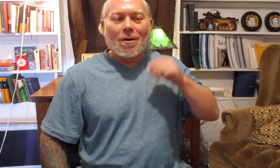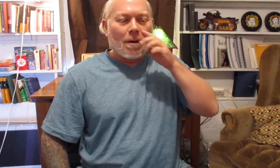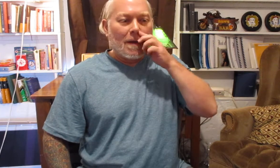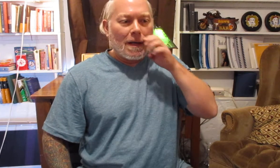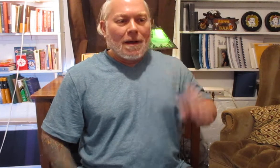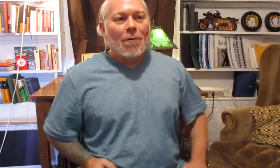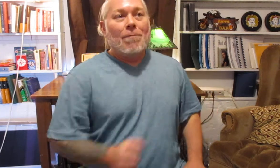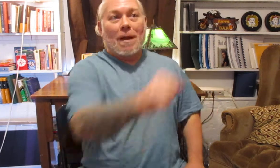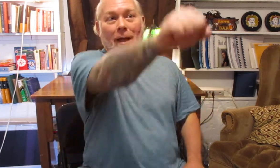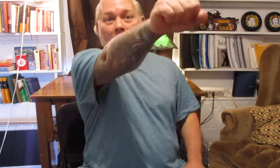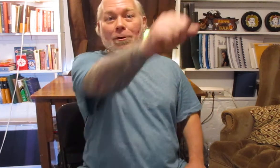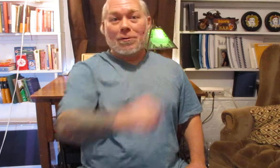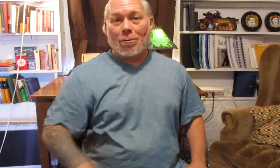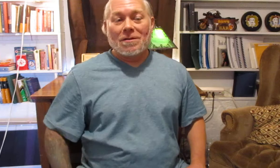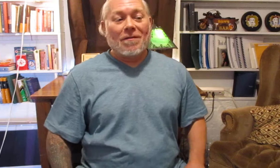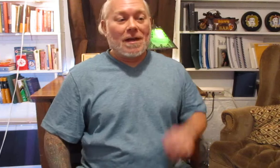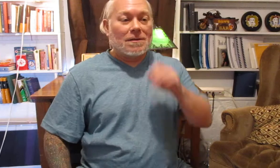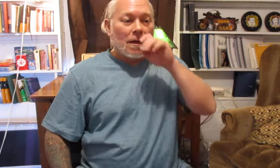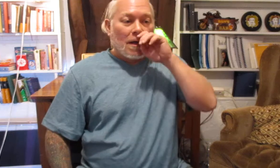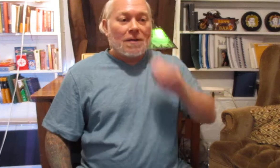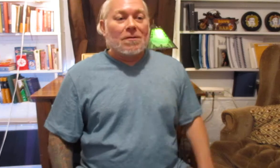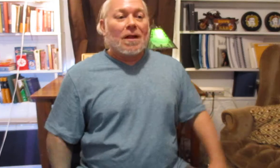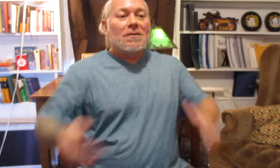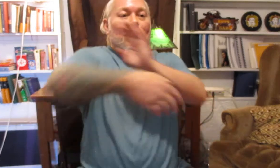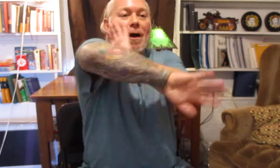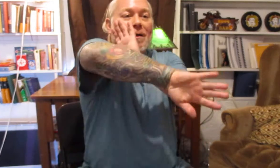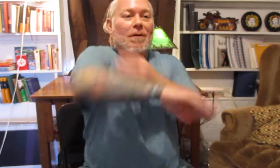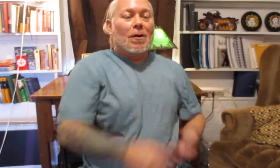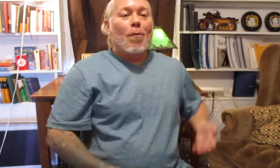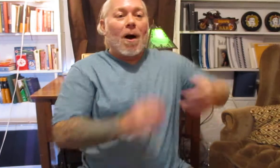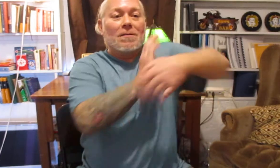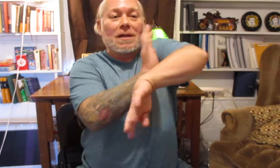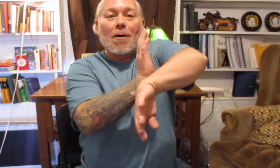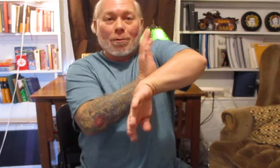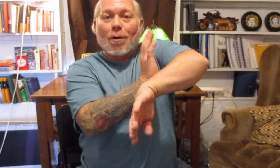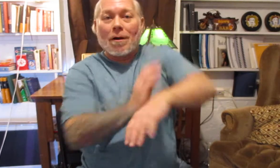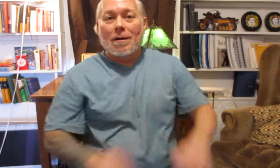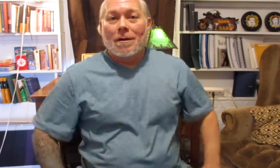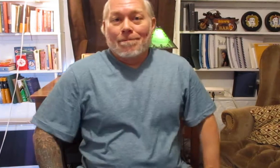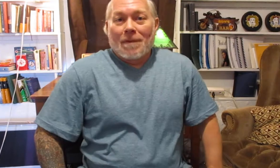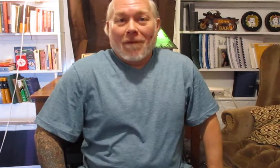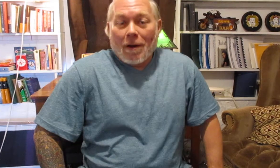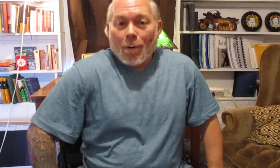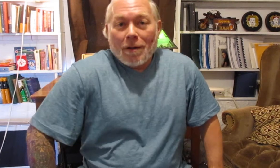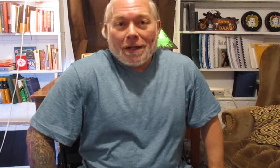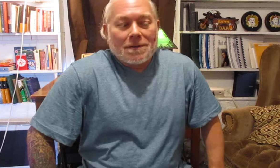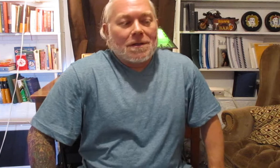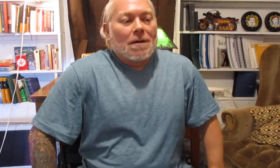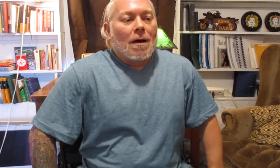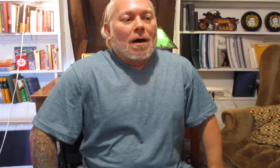know and then it would maybe angle towards the face and so that's why even the low bong style would work very well against it uh